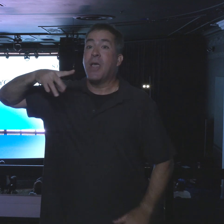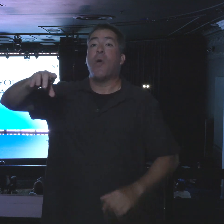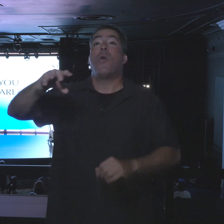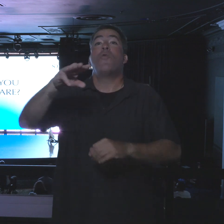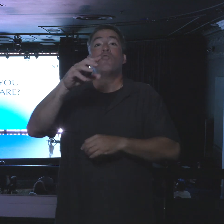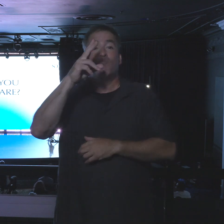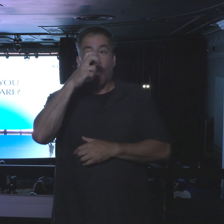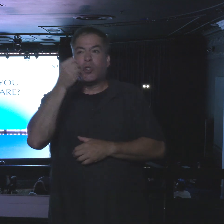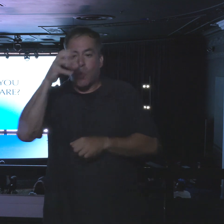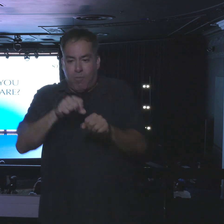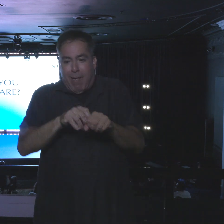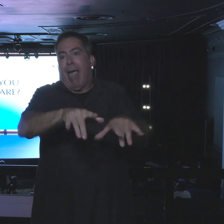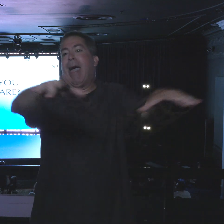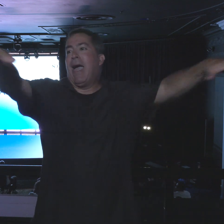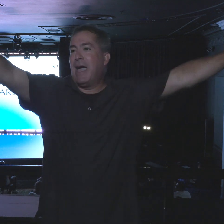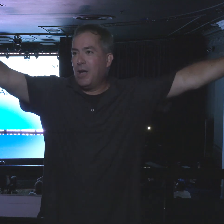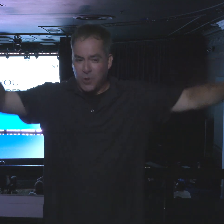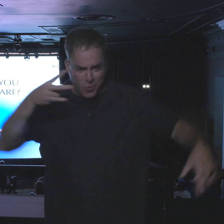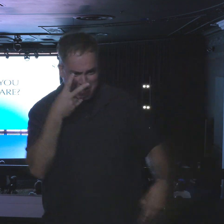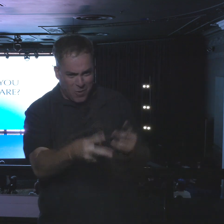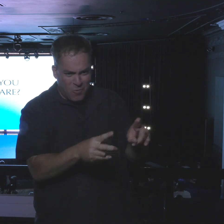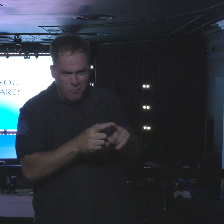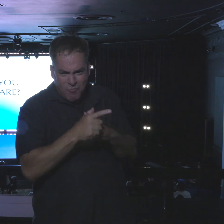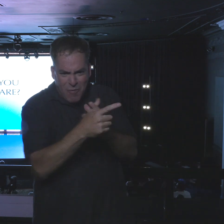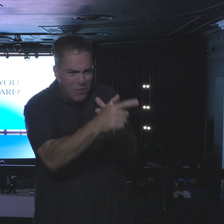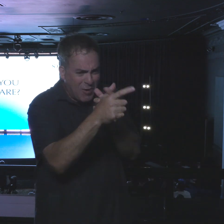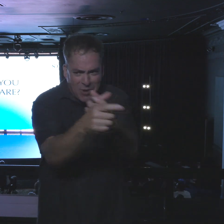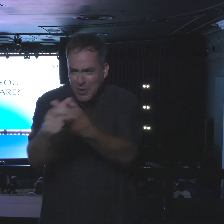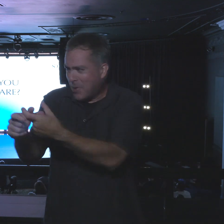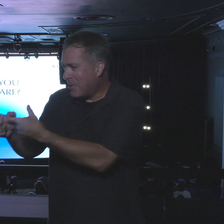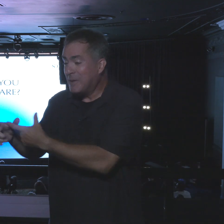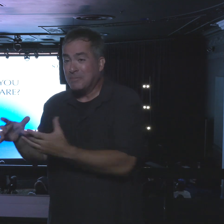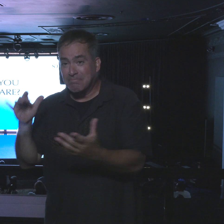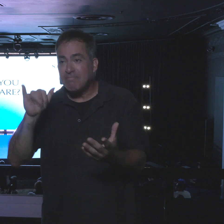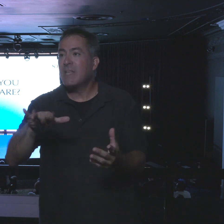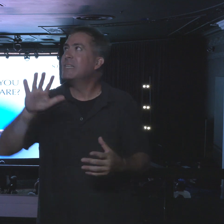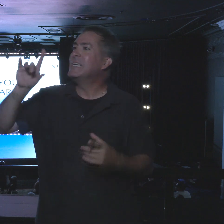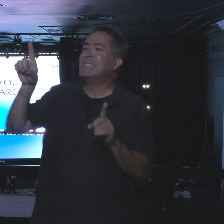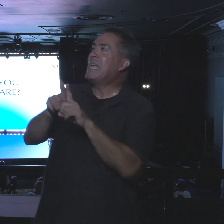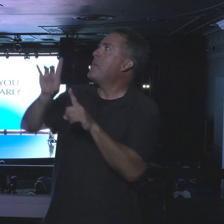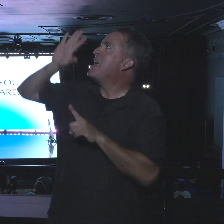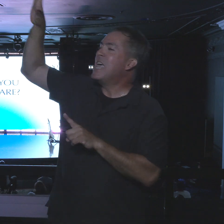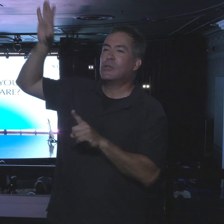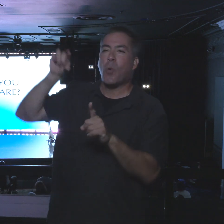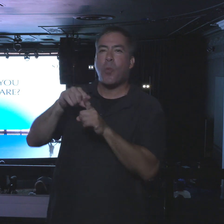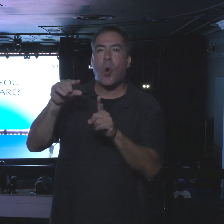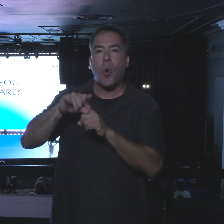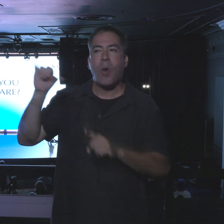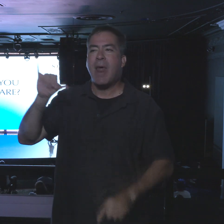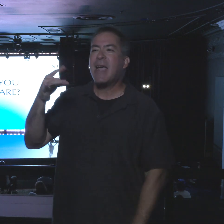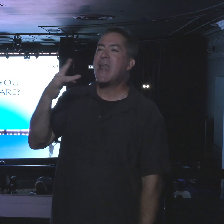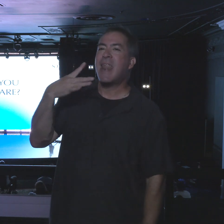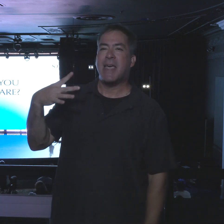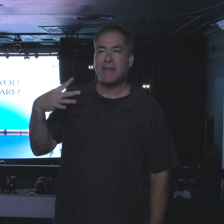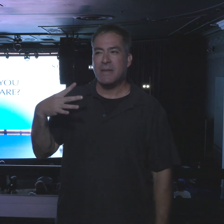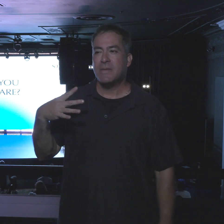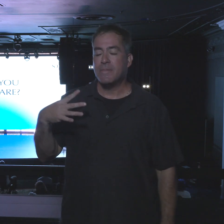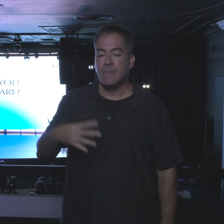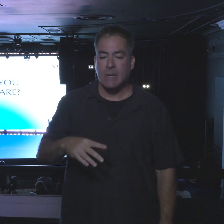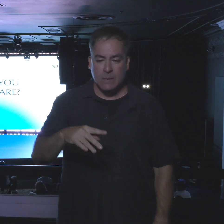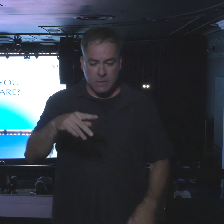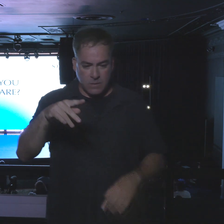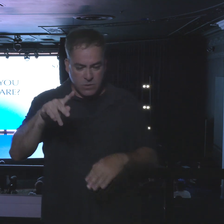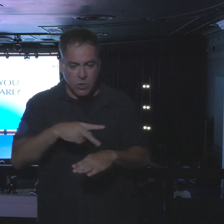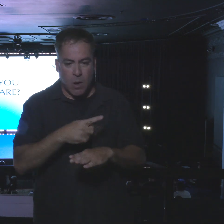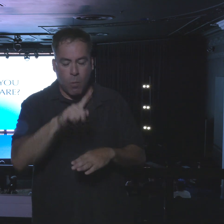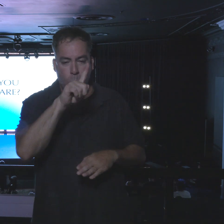the light on, you watch them run for cover. Listen, the word is a lamp. Psalm 119, 105.